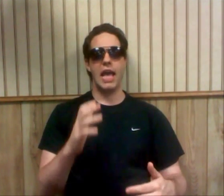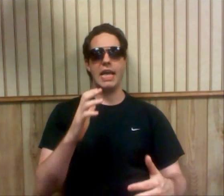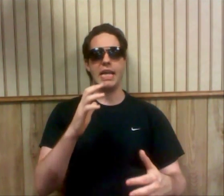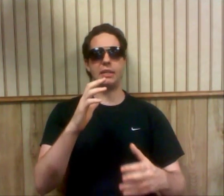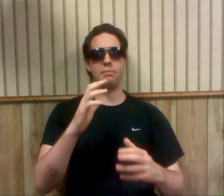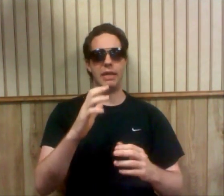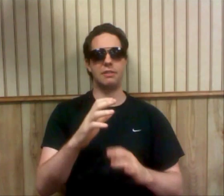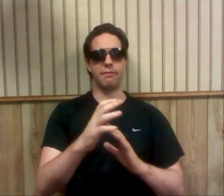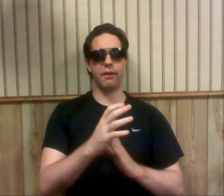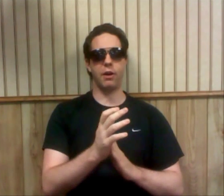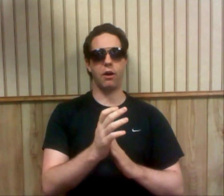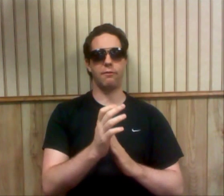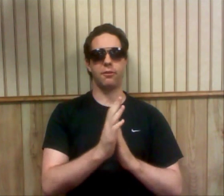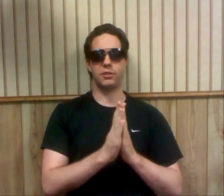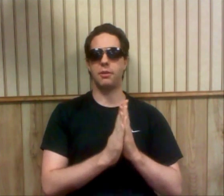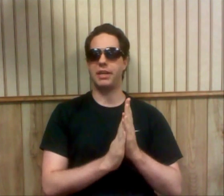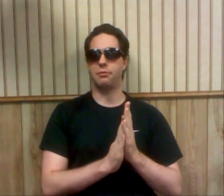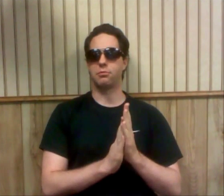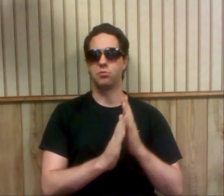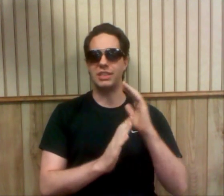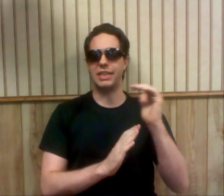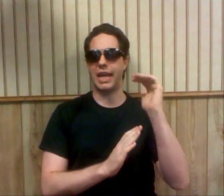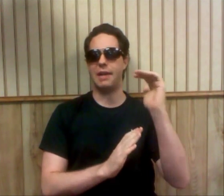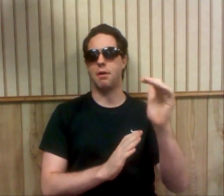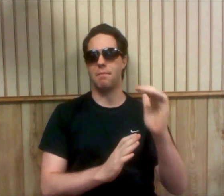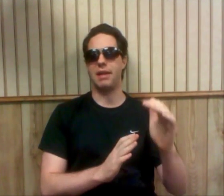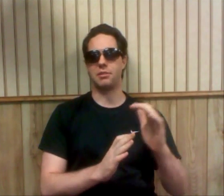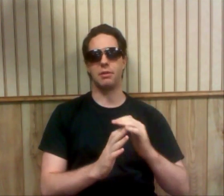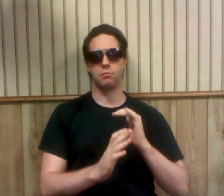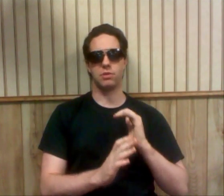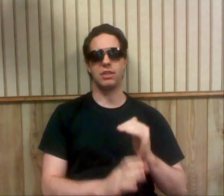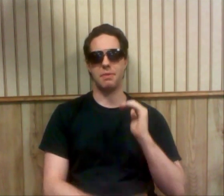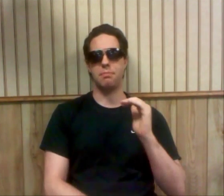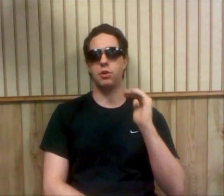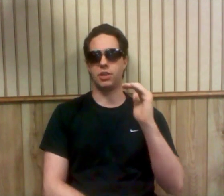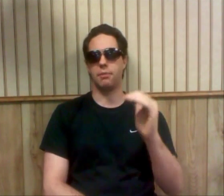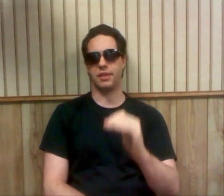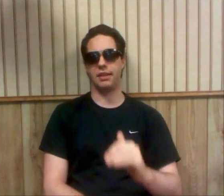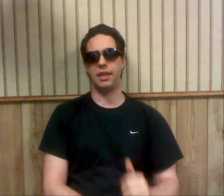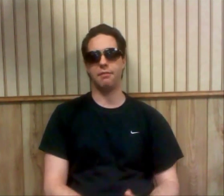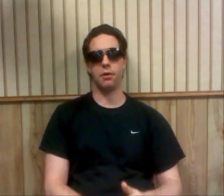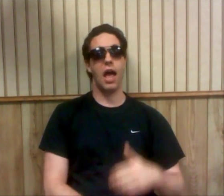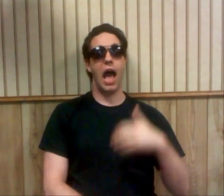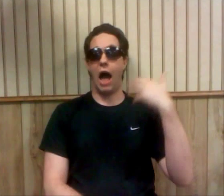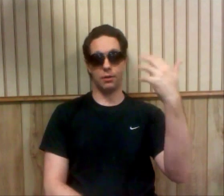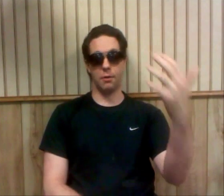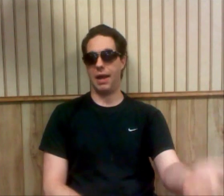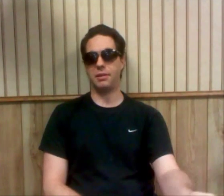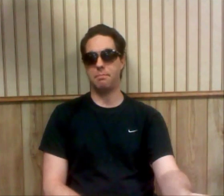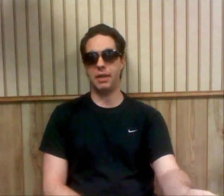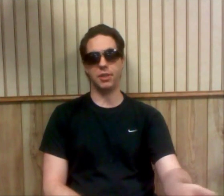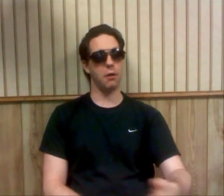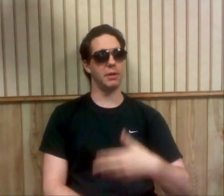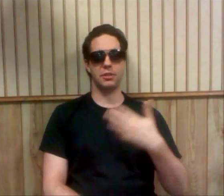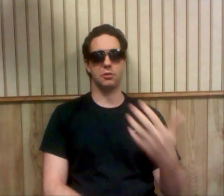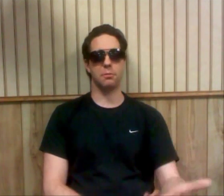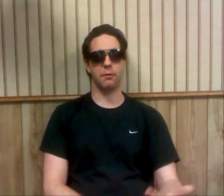it makes it very hard for somebody to really gain momentum and really be pushed up to that level. I'll go back to Big Show. Big Show's a perfect